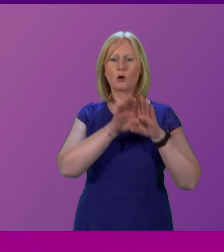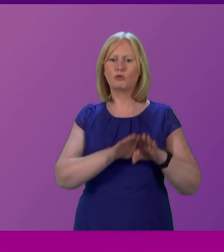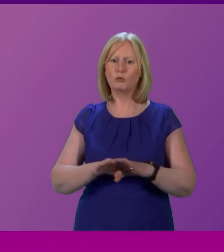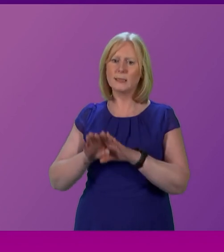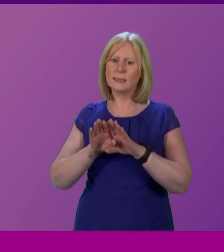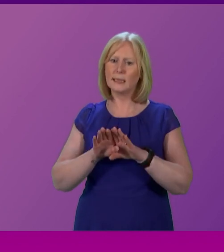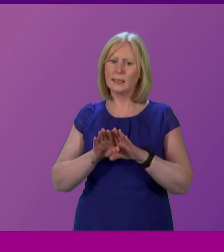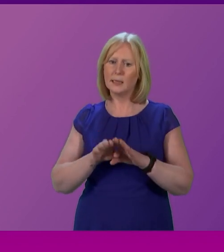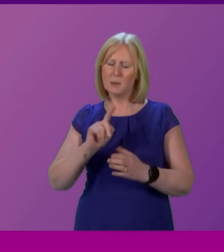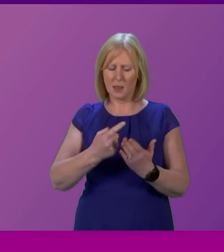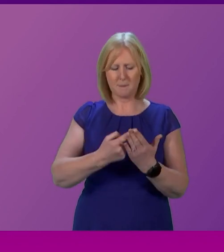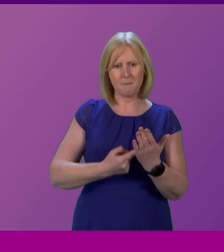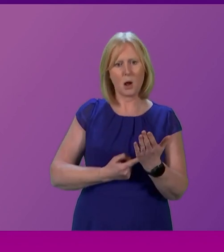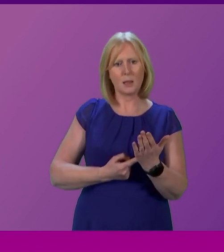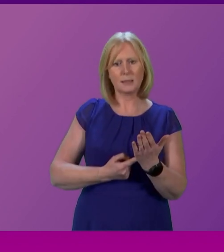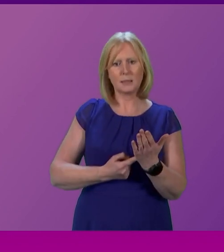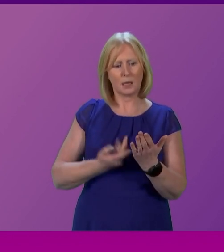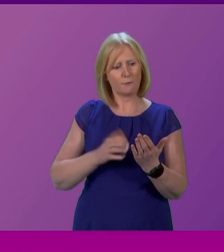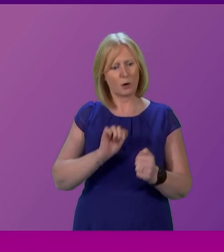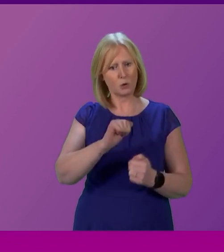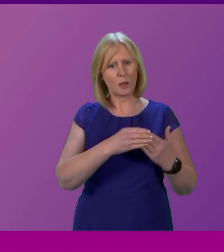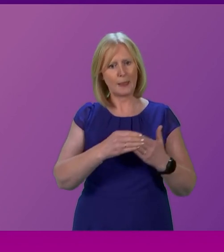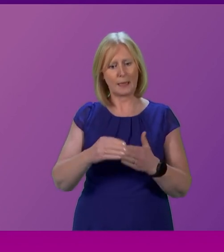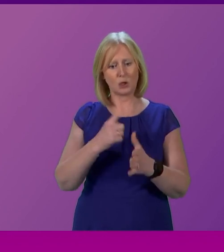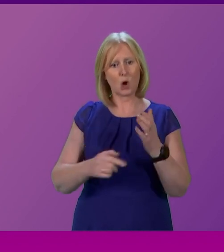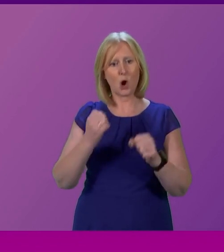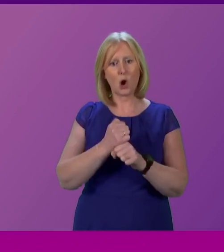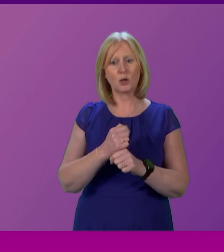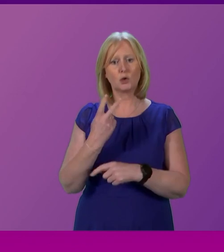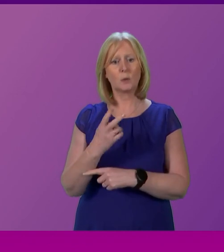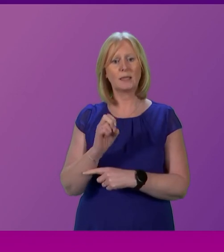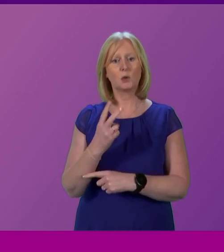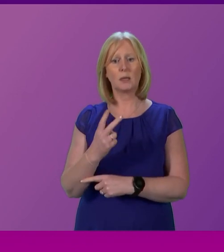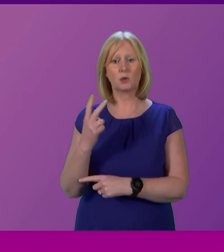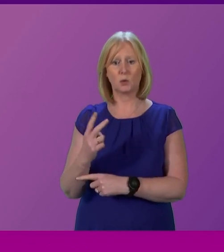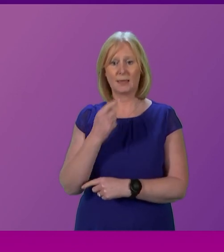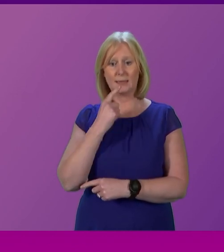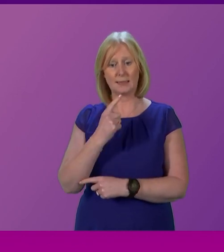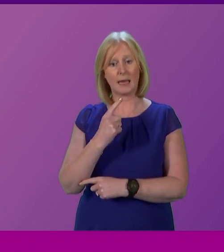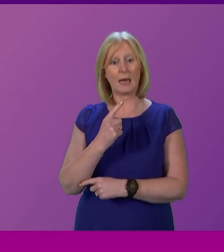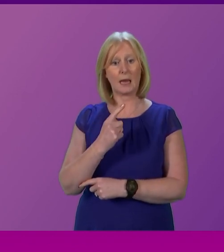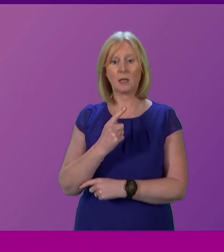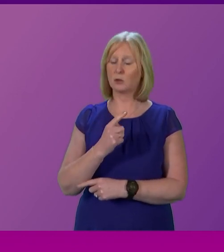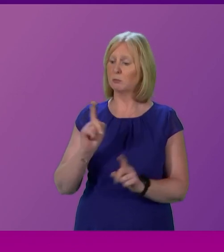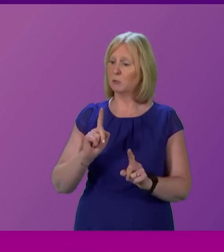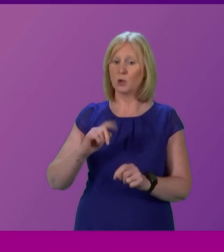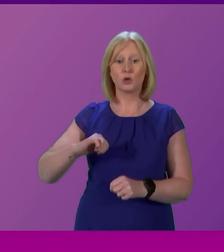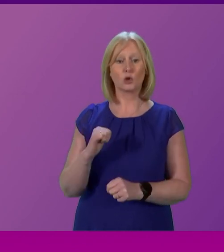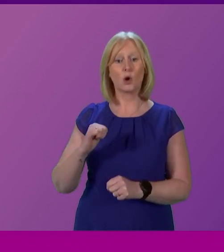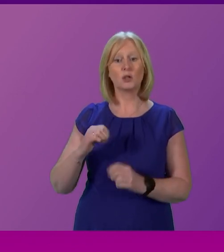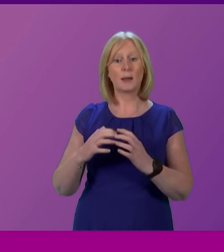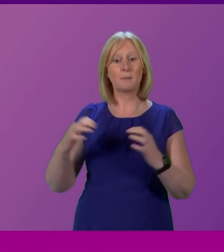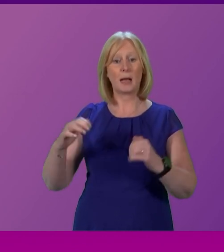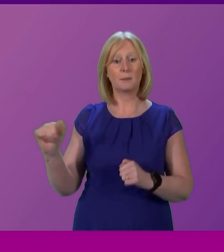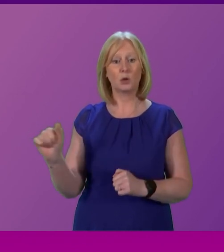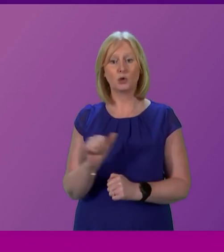policy that was put forward by her leader in August 2022 said that the role of the Scottish Parliament is to be the expression of the democratic